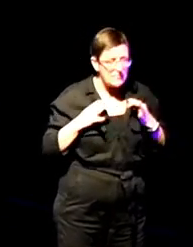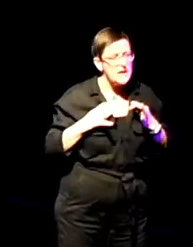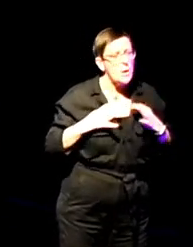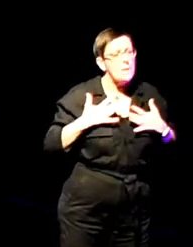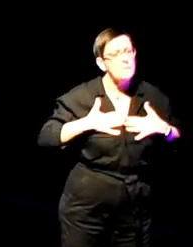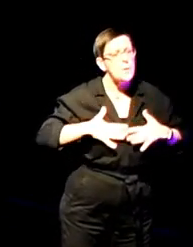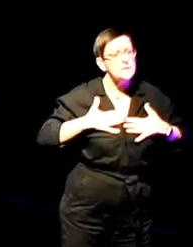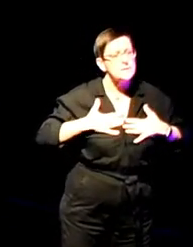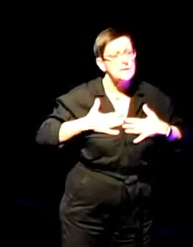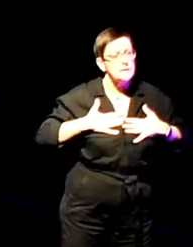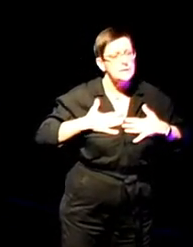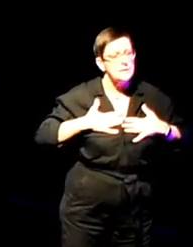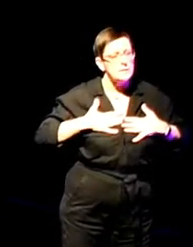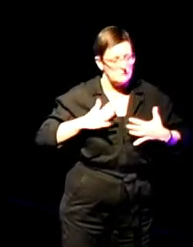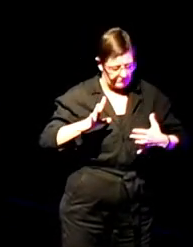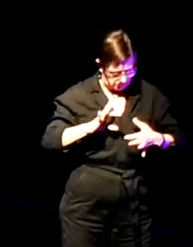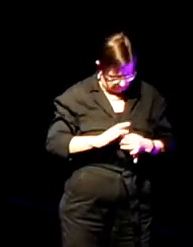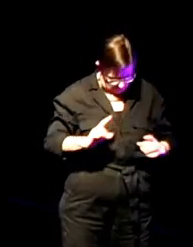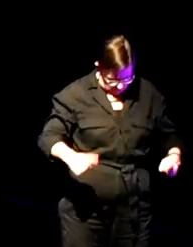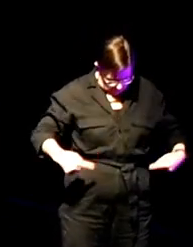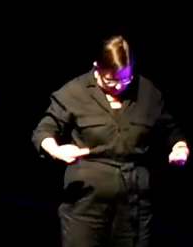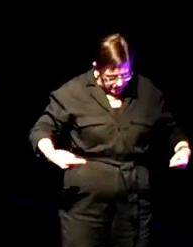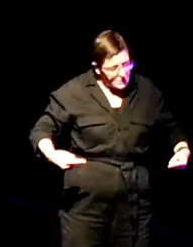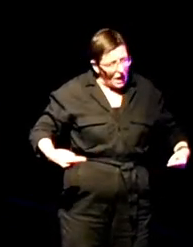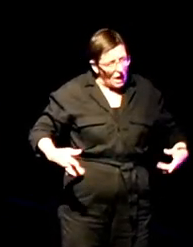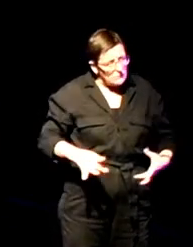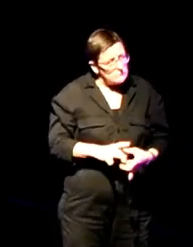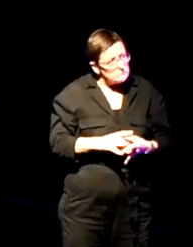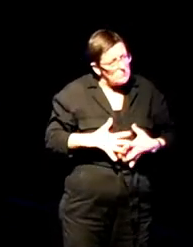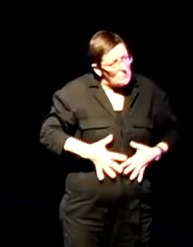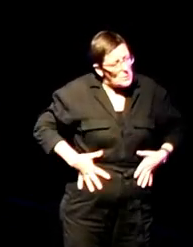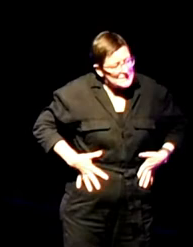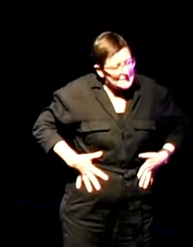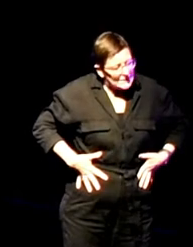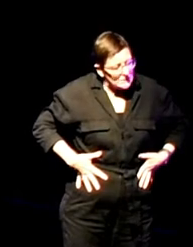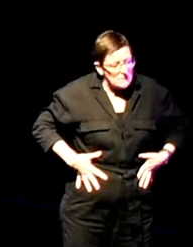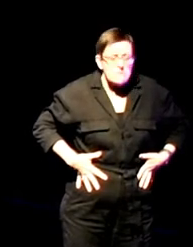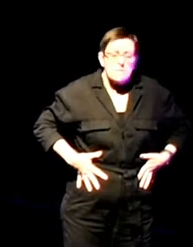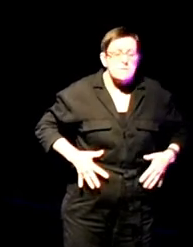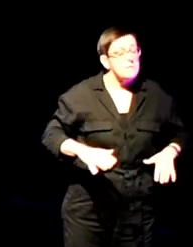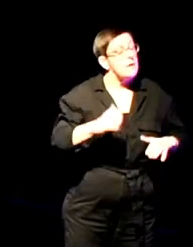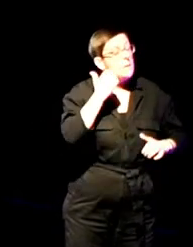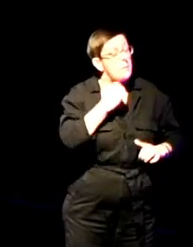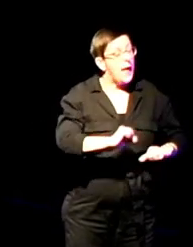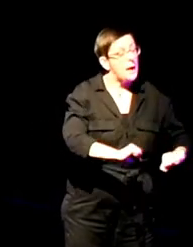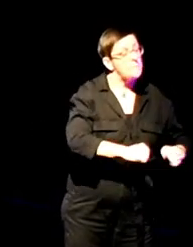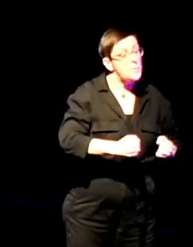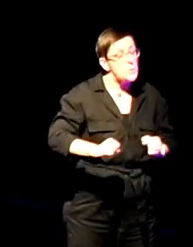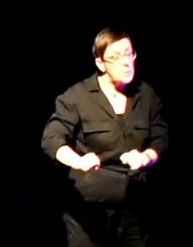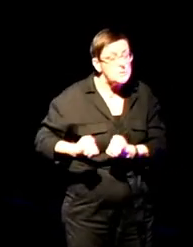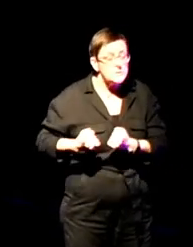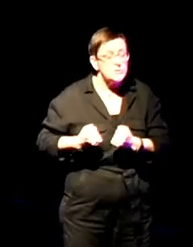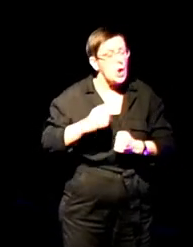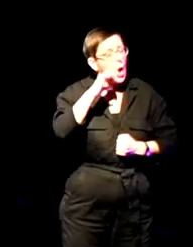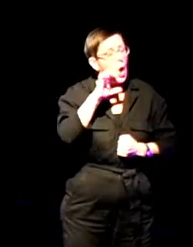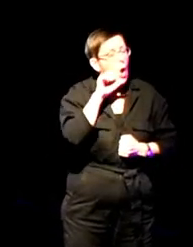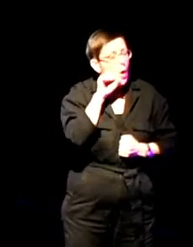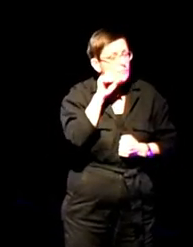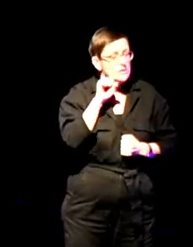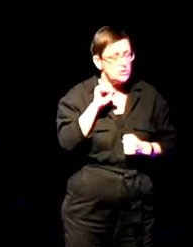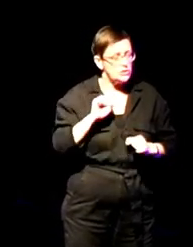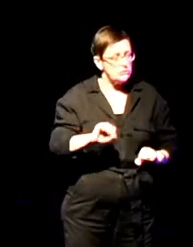Maybe it's the wheelchair. I'm not sure. Black moons. Orange tracksuit. Orange eyeliner.